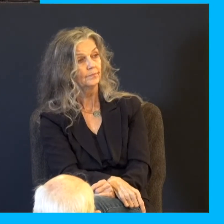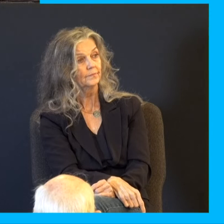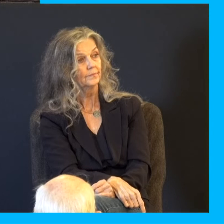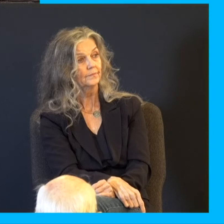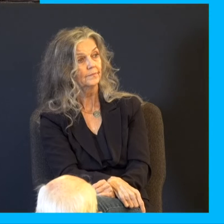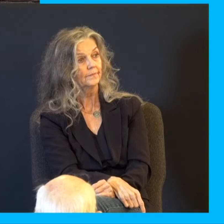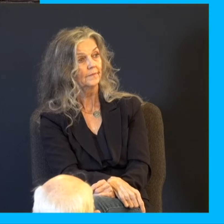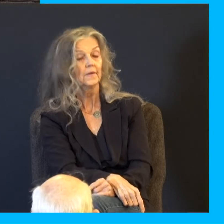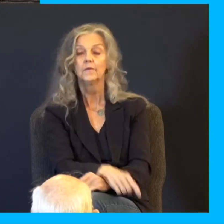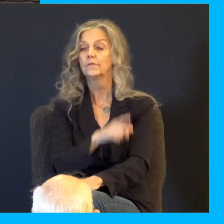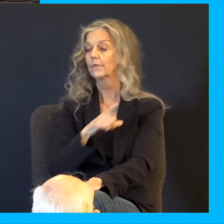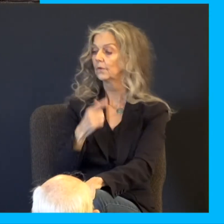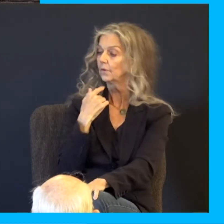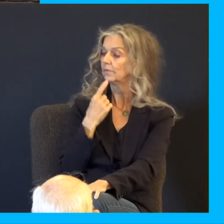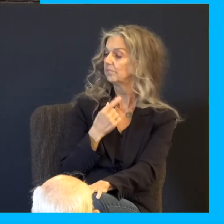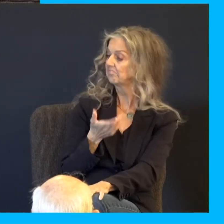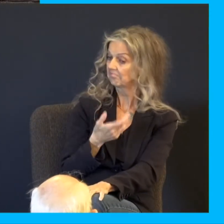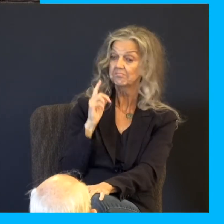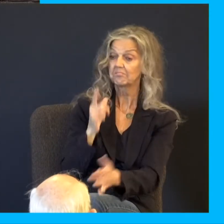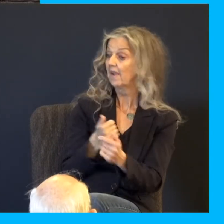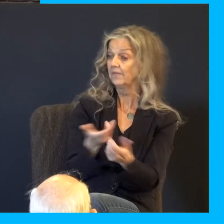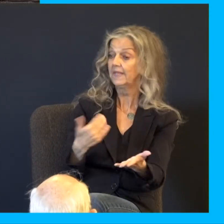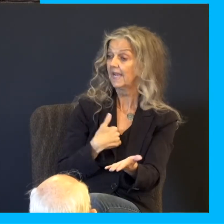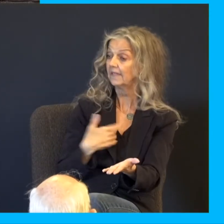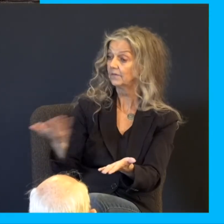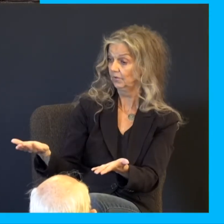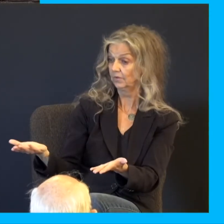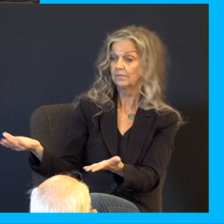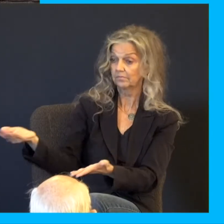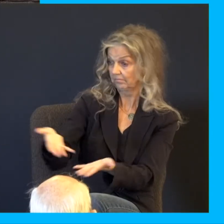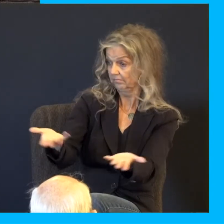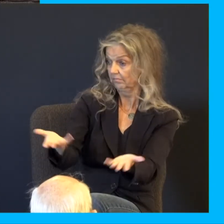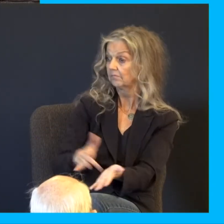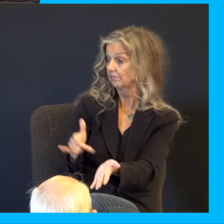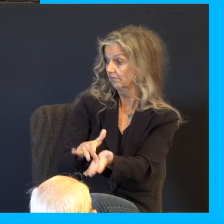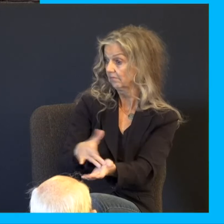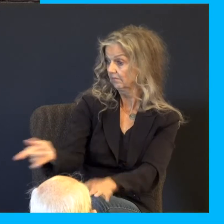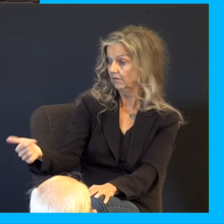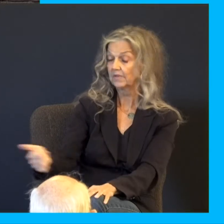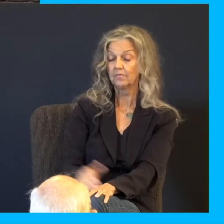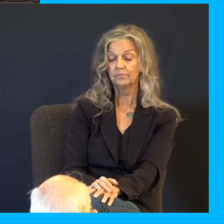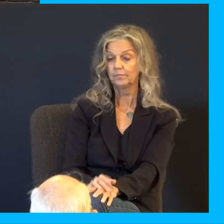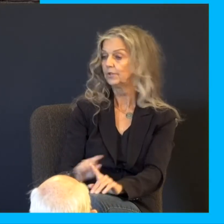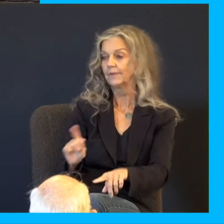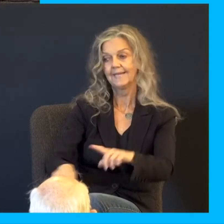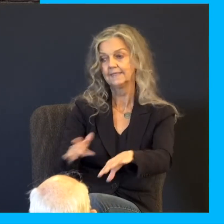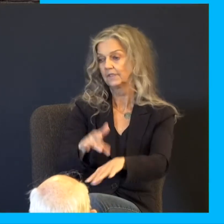And so the Lord said to Satan, behold, all that he has is in thy power, only upon himself. Put not forth thine hand. So Satan went forth from the presence of the